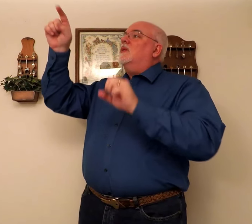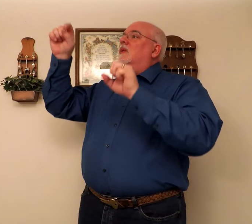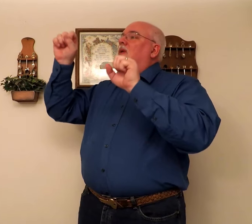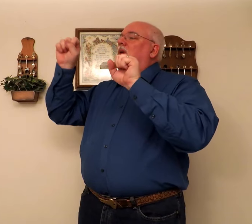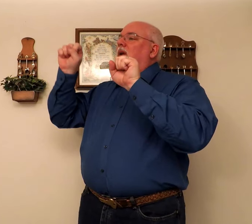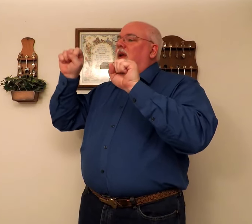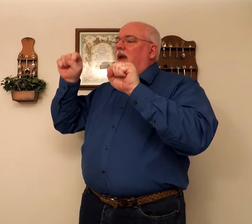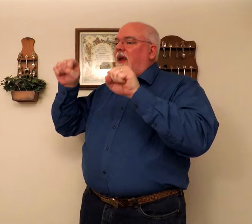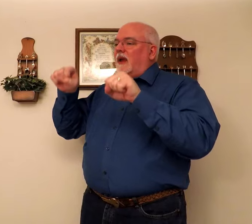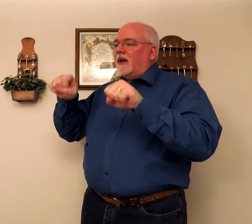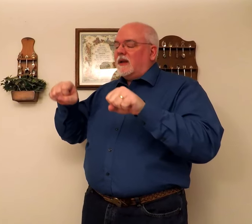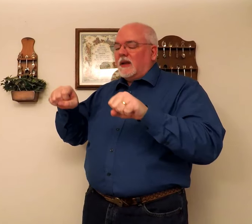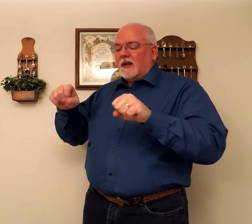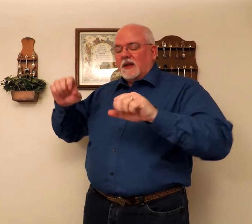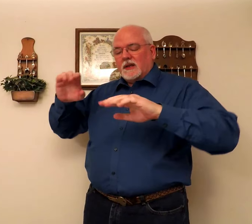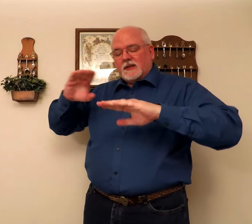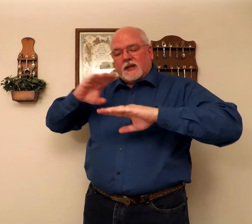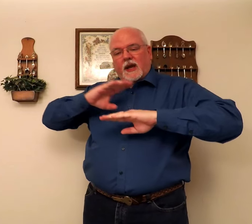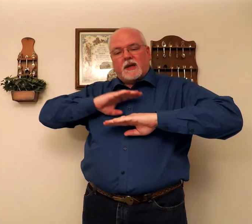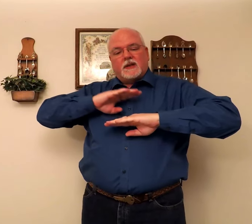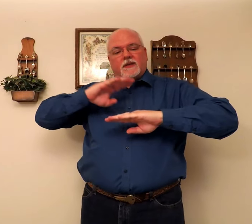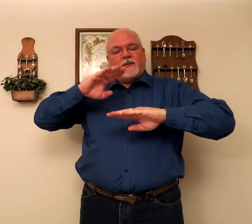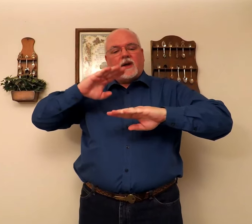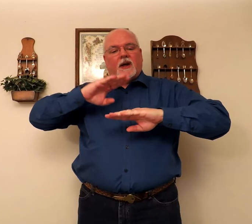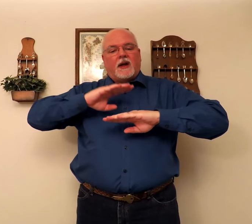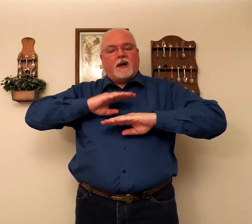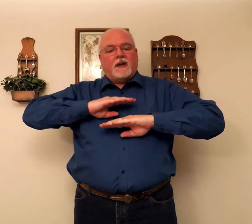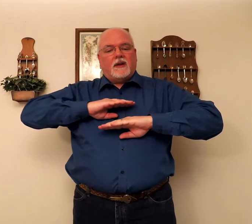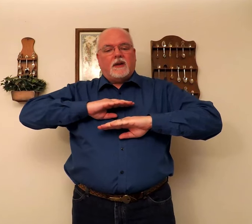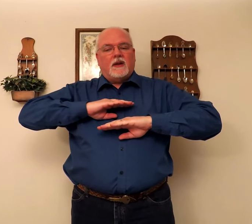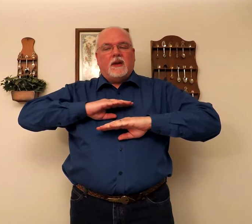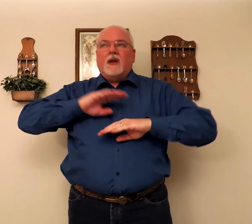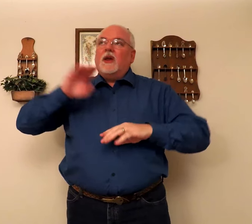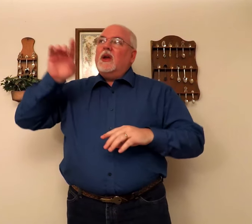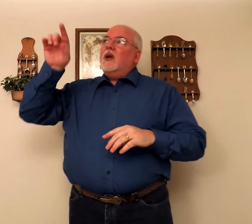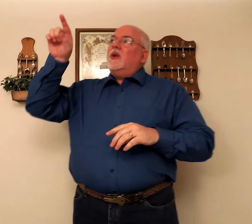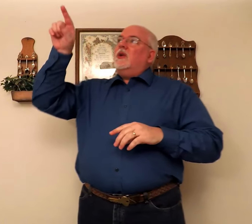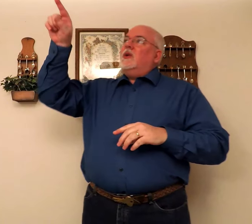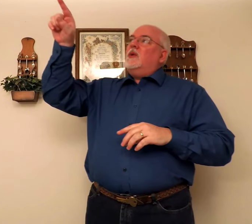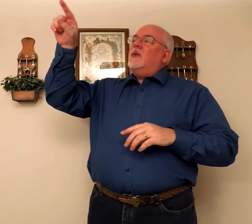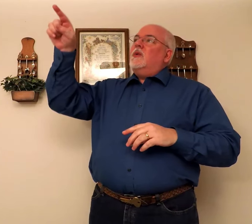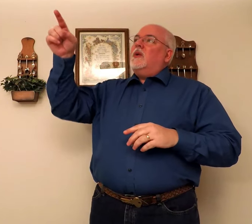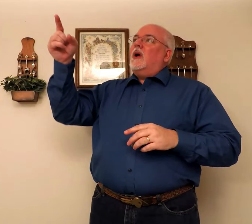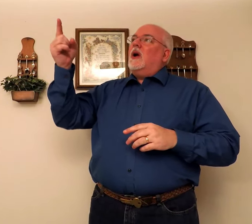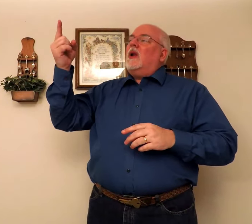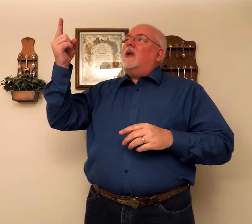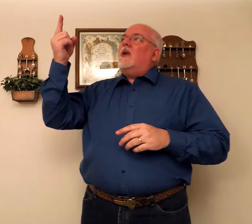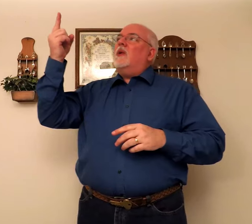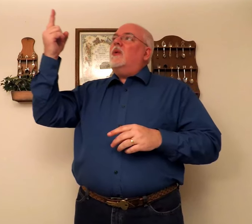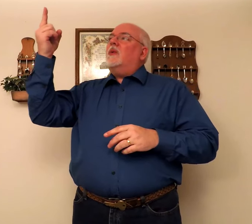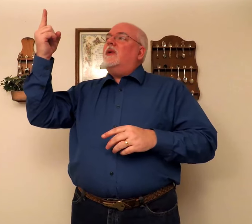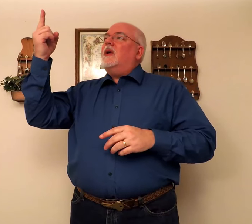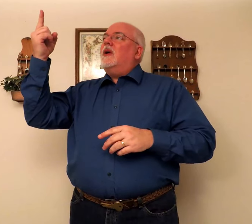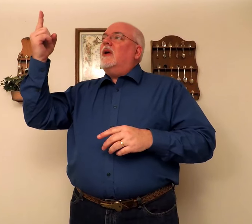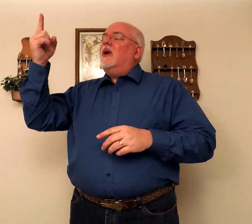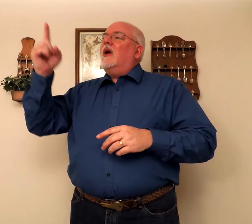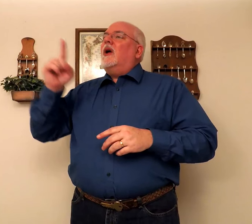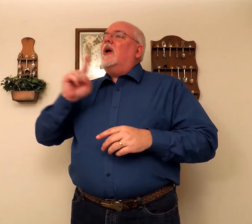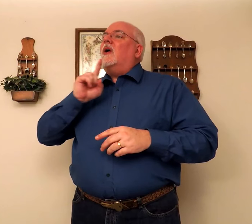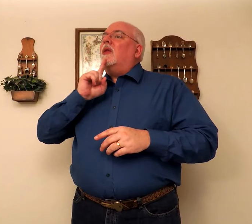can satisfy. You alone are